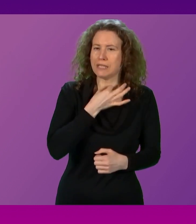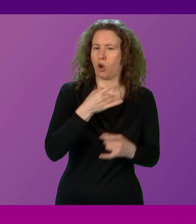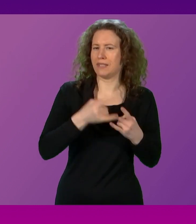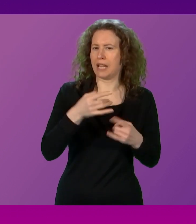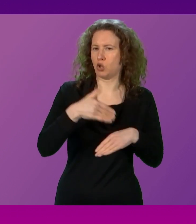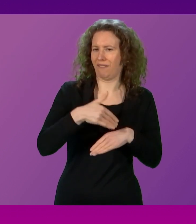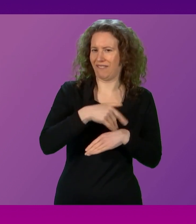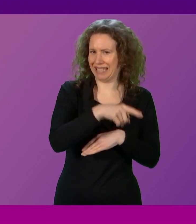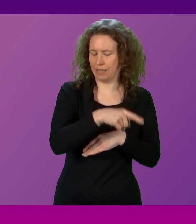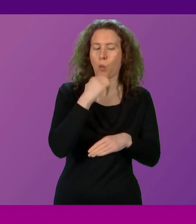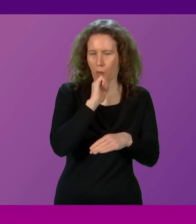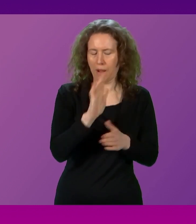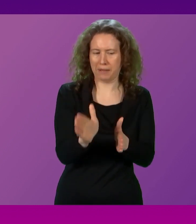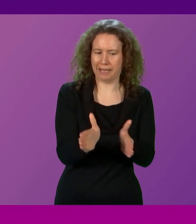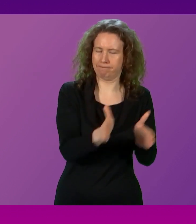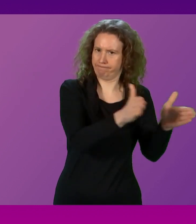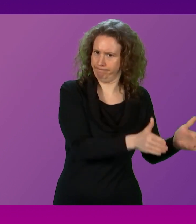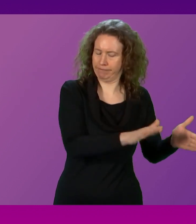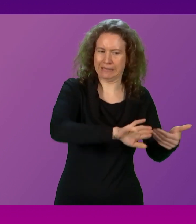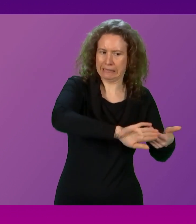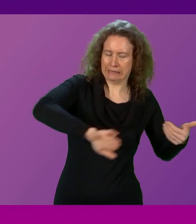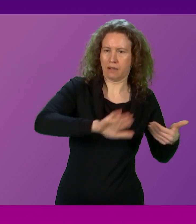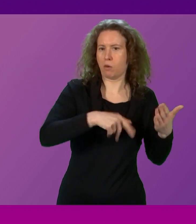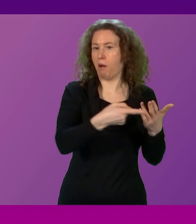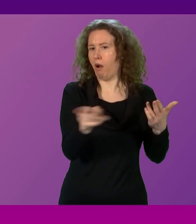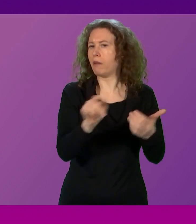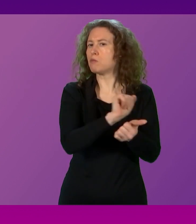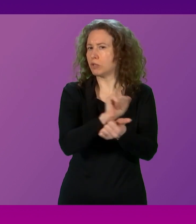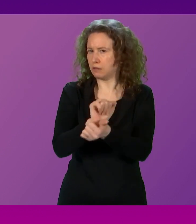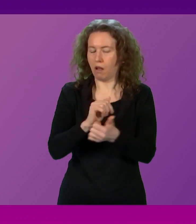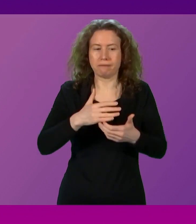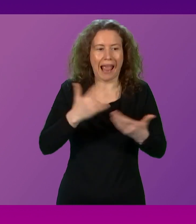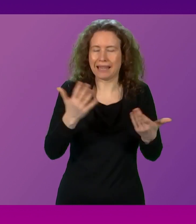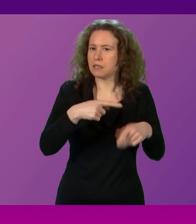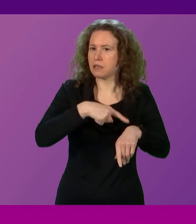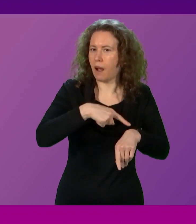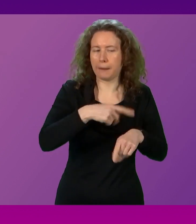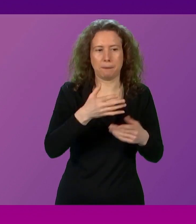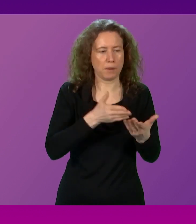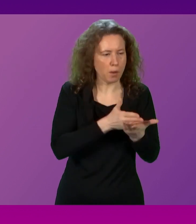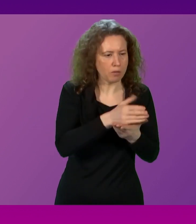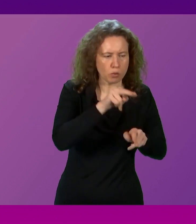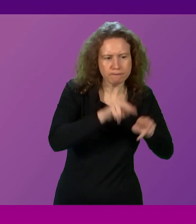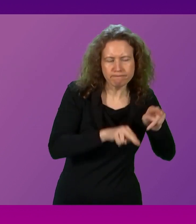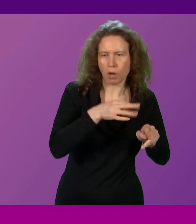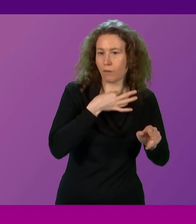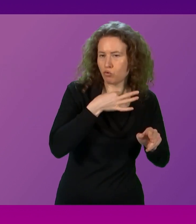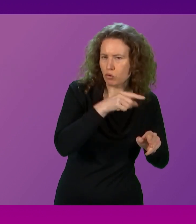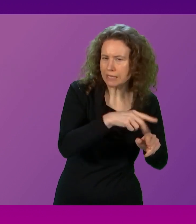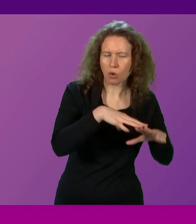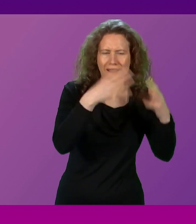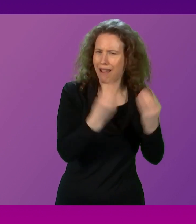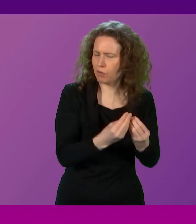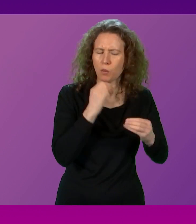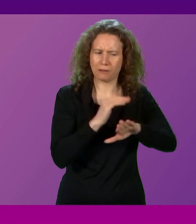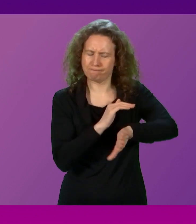is segregated from other prisoners, including during any period of risk assessment. Secondly,